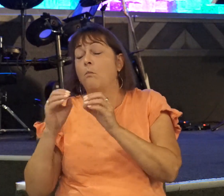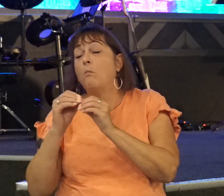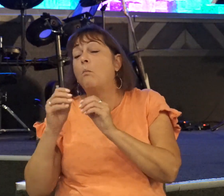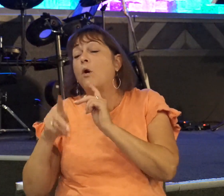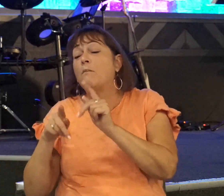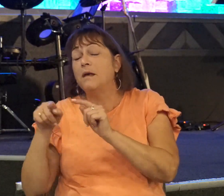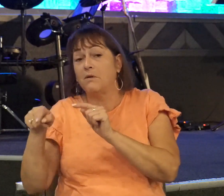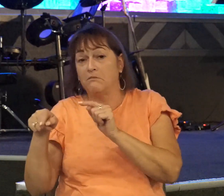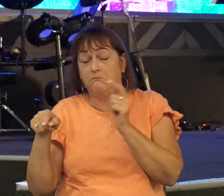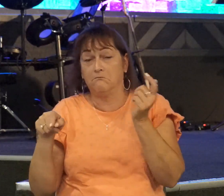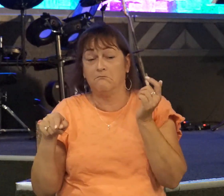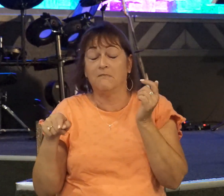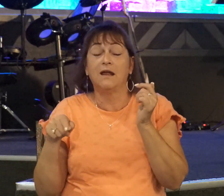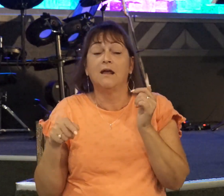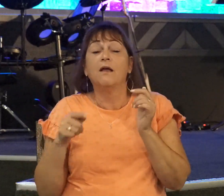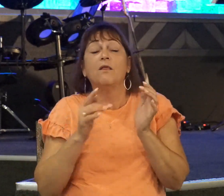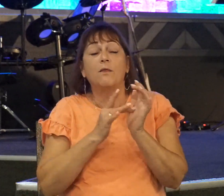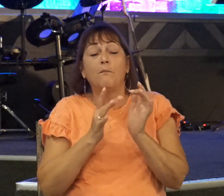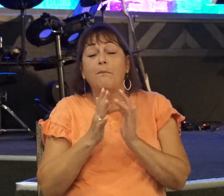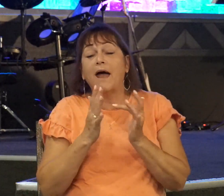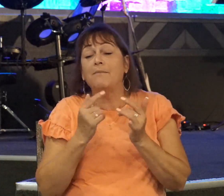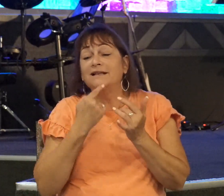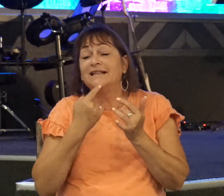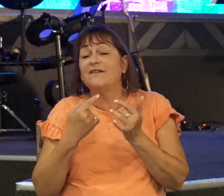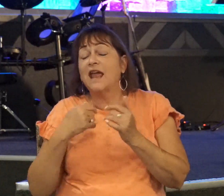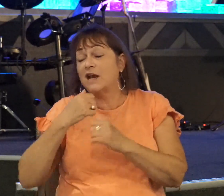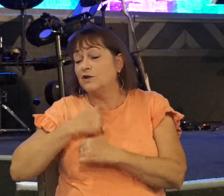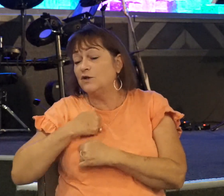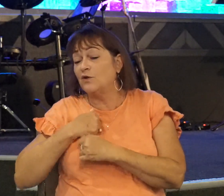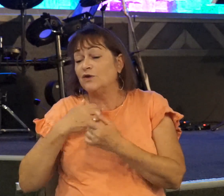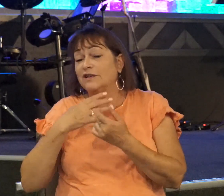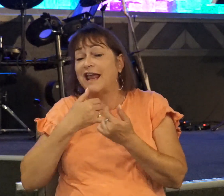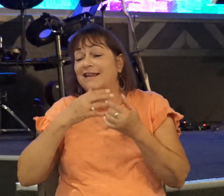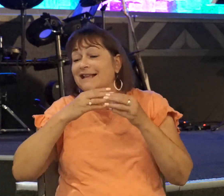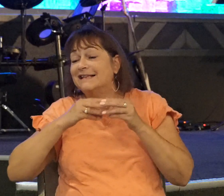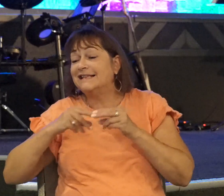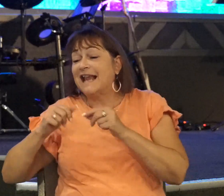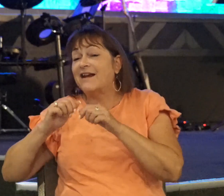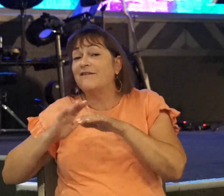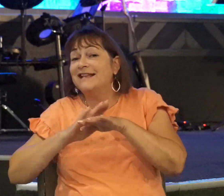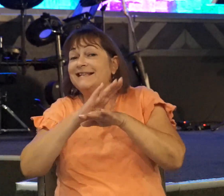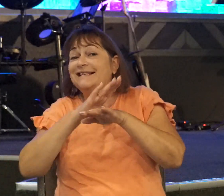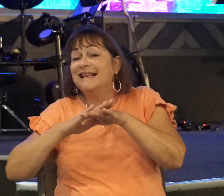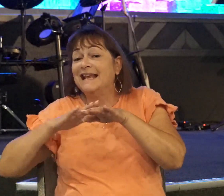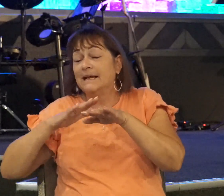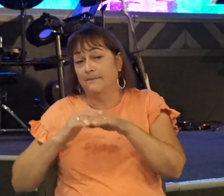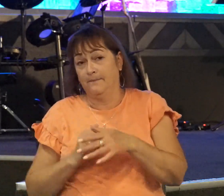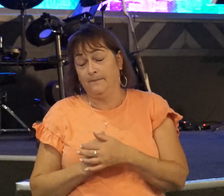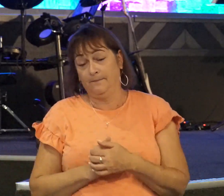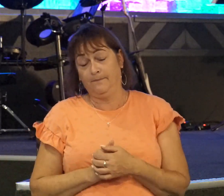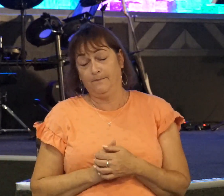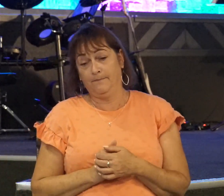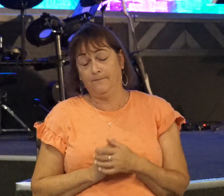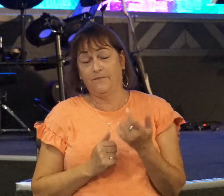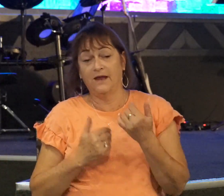The Bible says they had soldiers as the sand of the seashore. They had superior